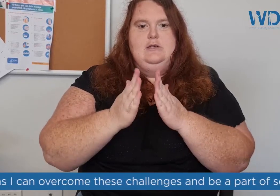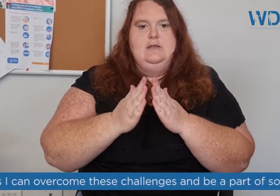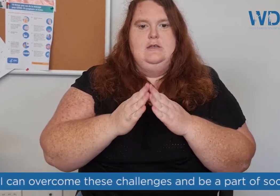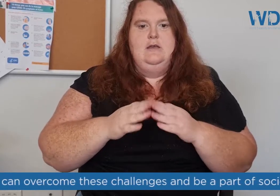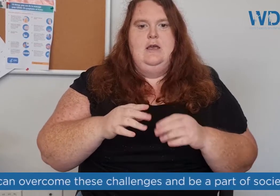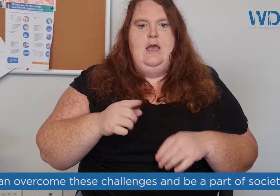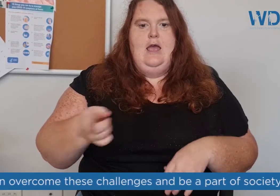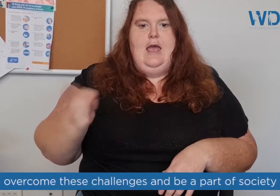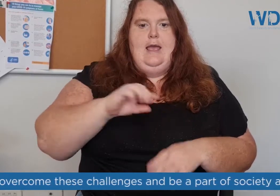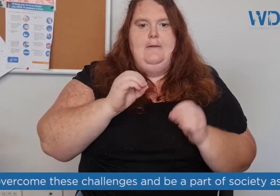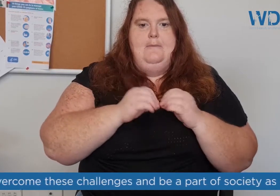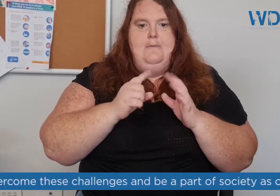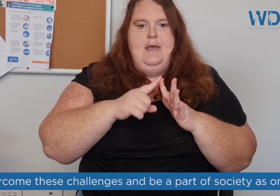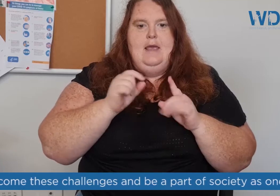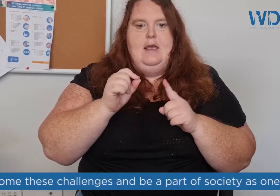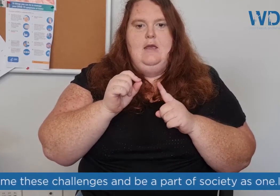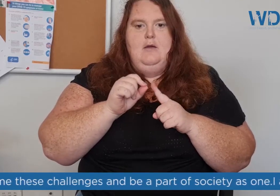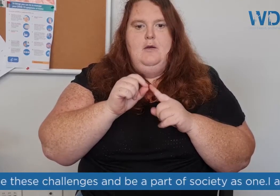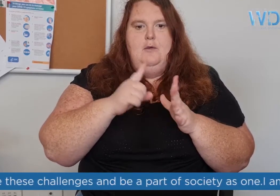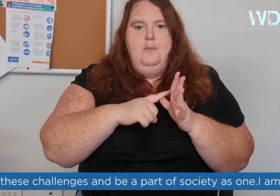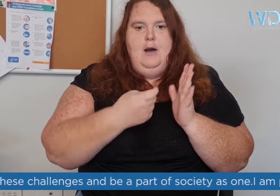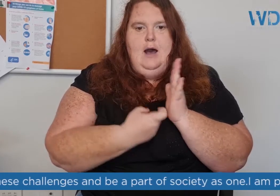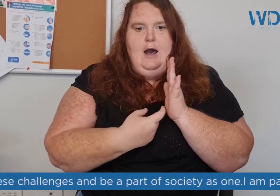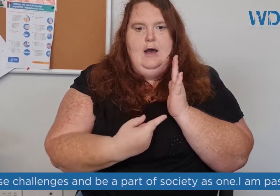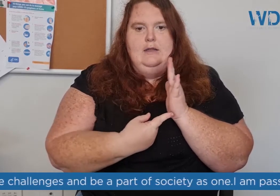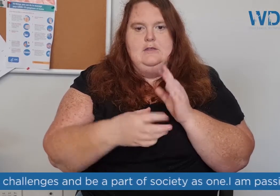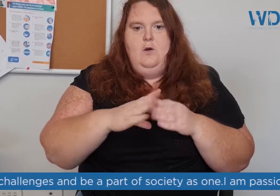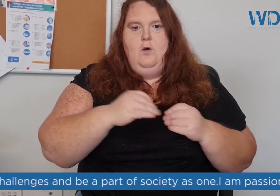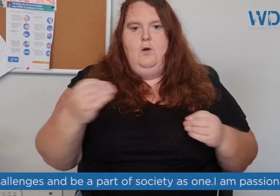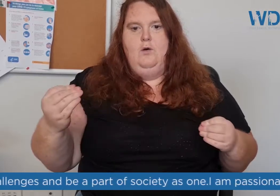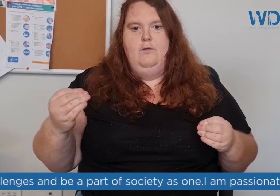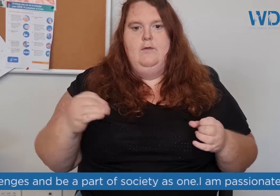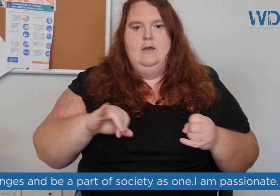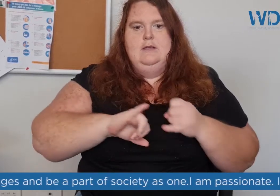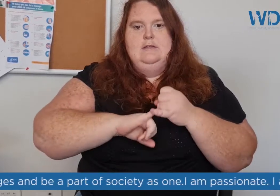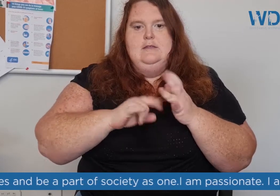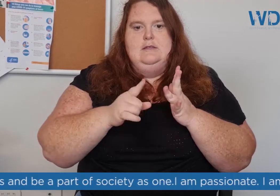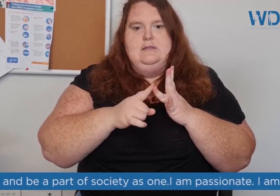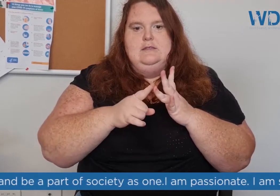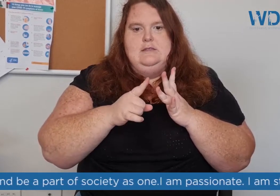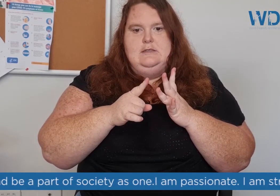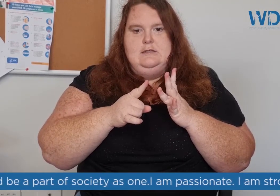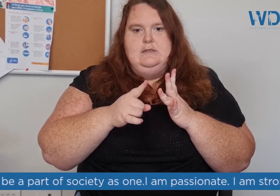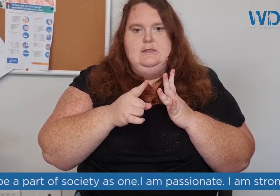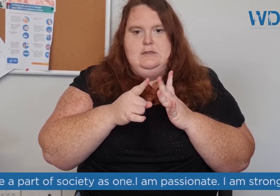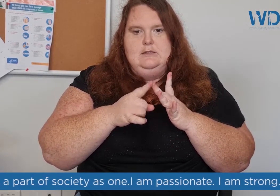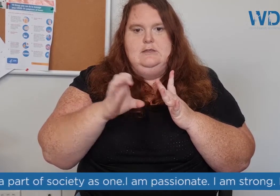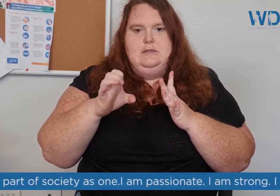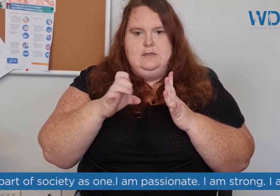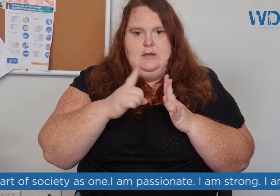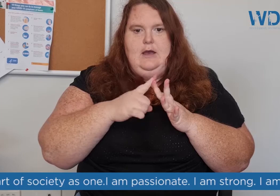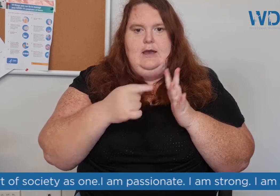and be part of the society